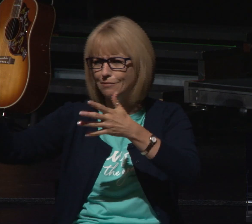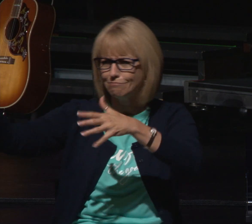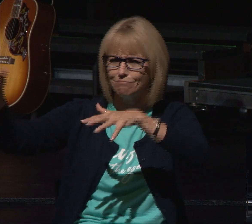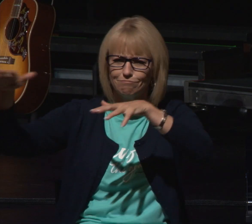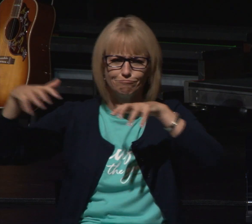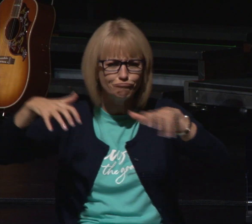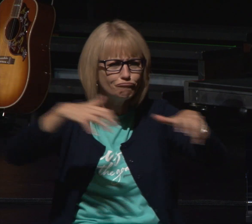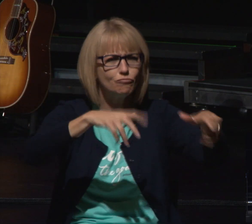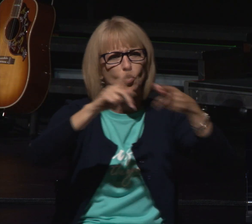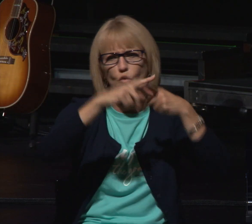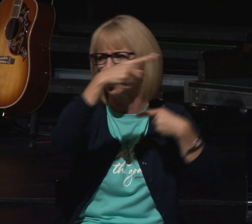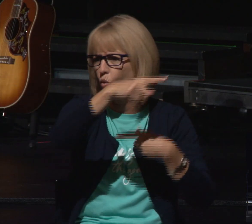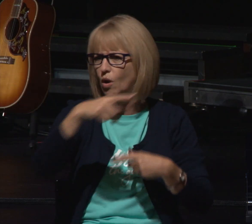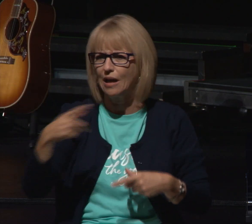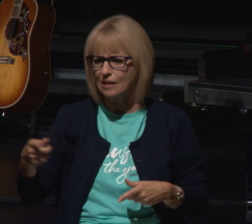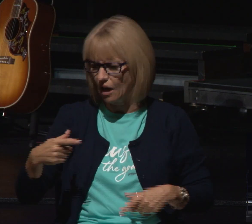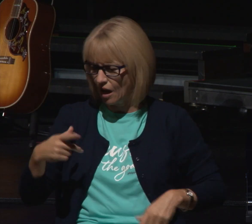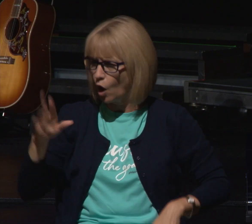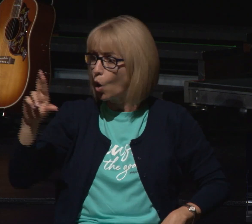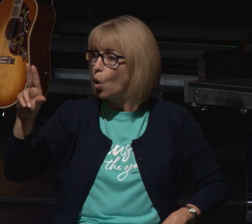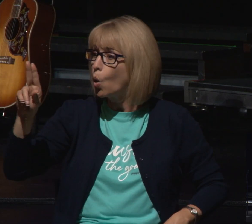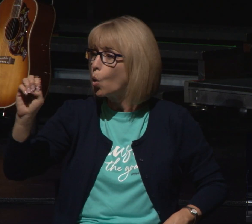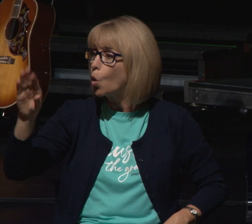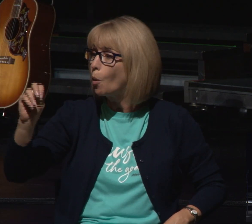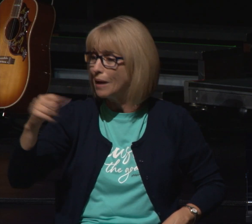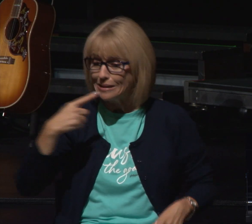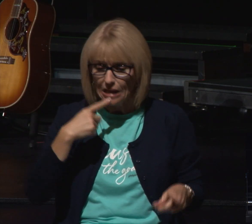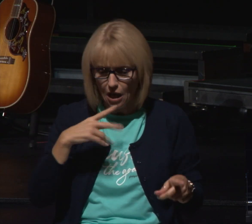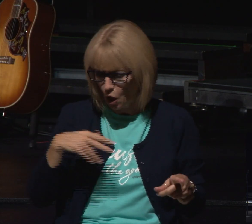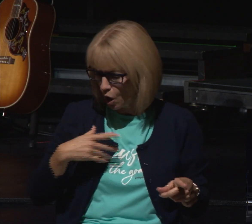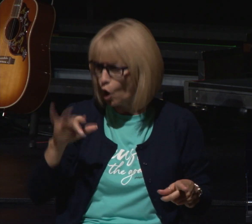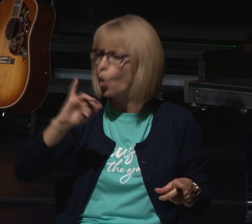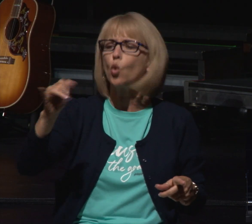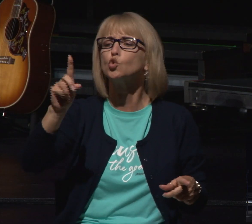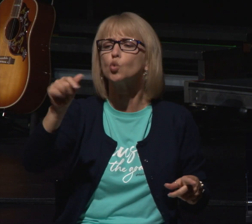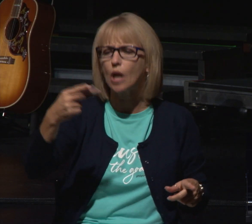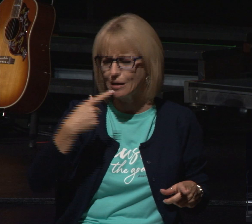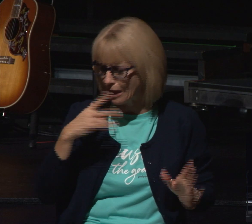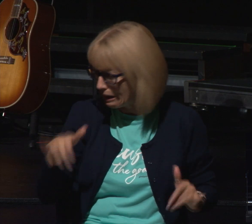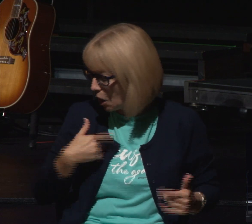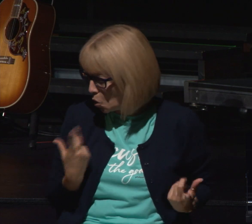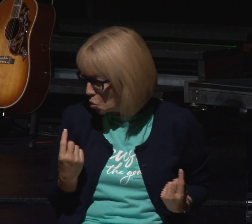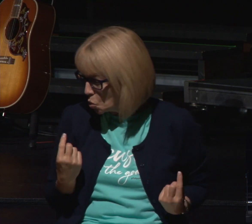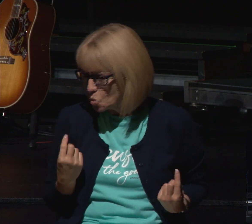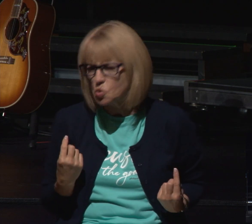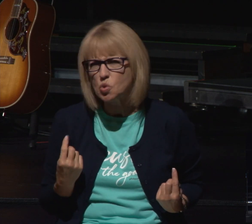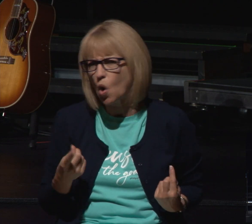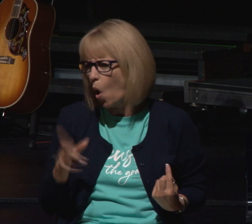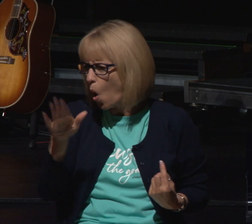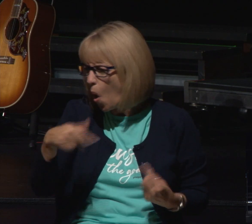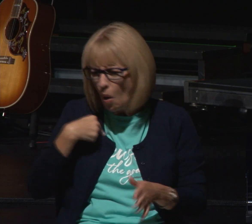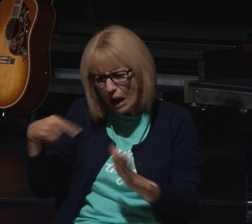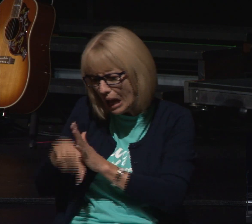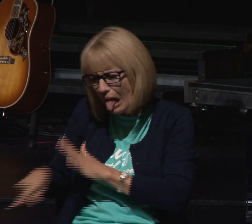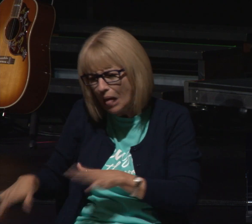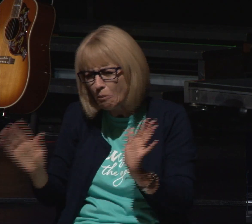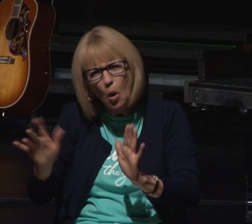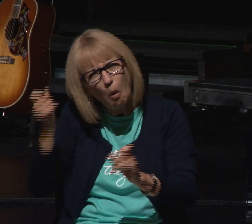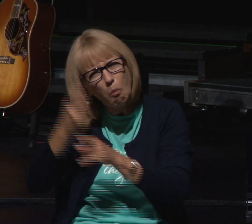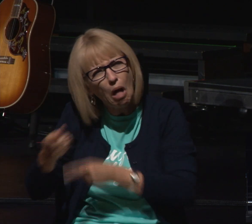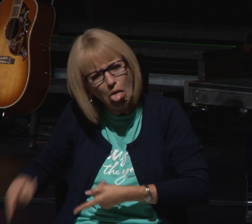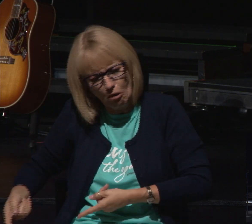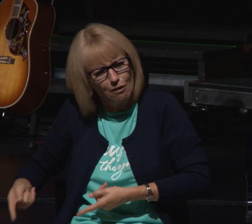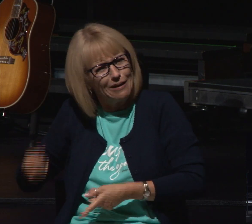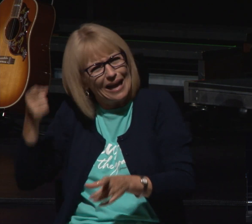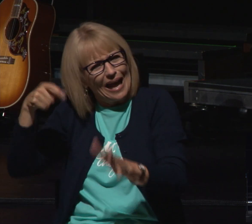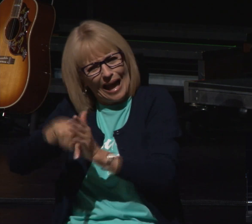and cover up his blood come let's sell him to the ishmaelites and not lay our hands on him after all he is